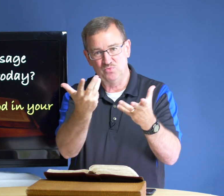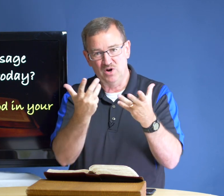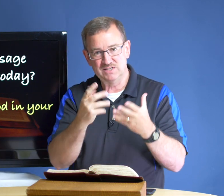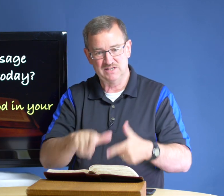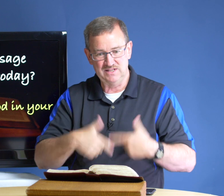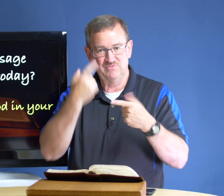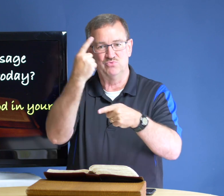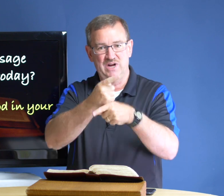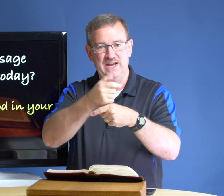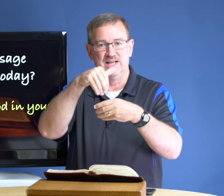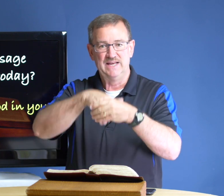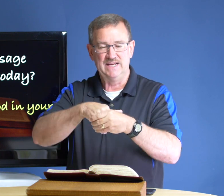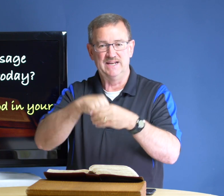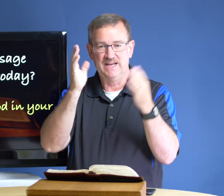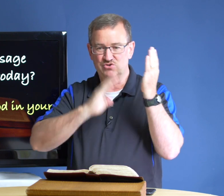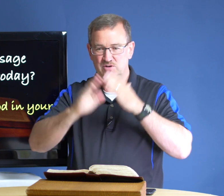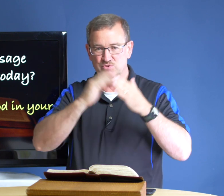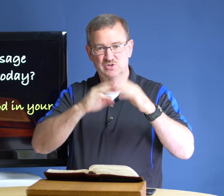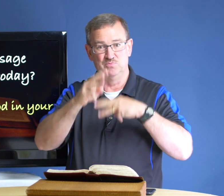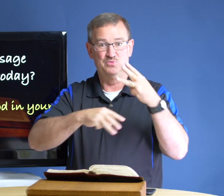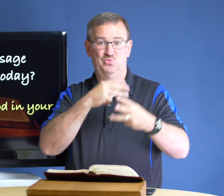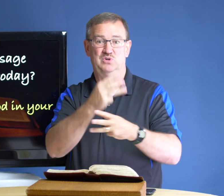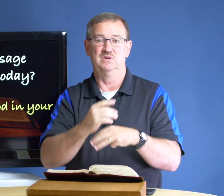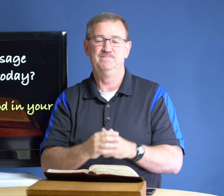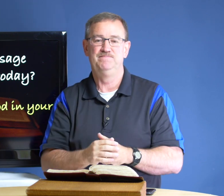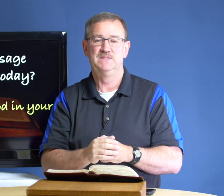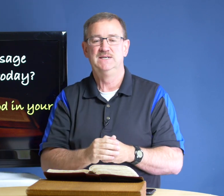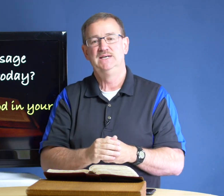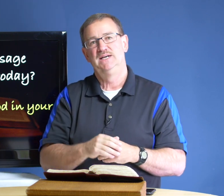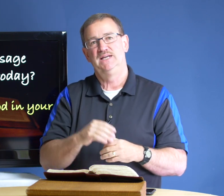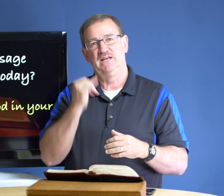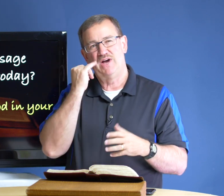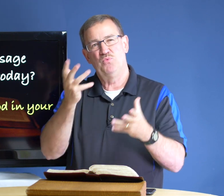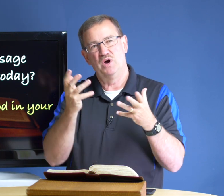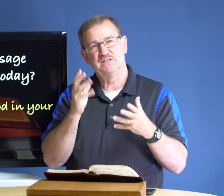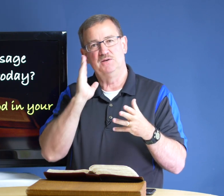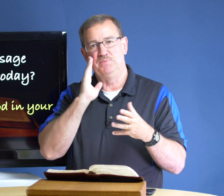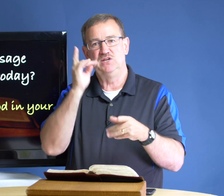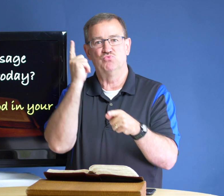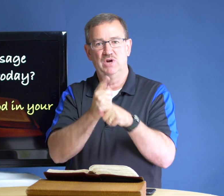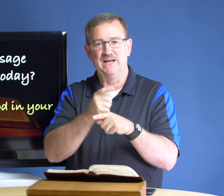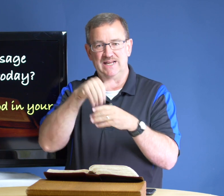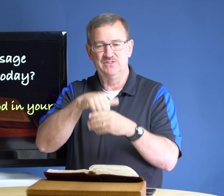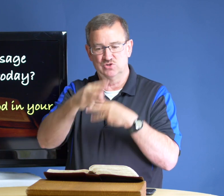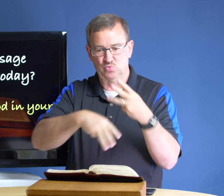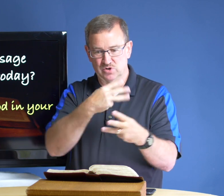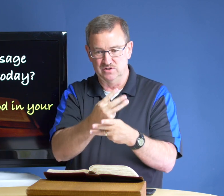want to live right in a troublesome world if i want to be right in this world